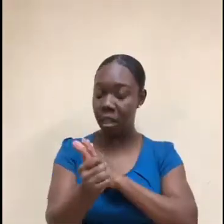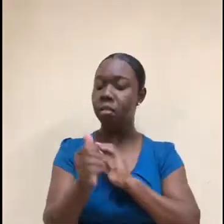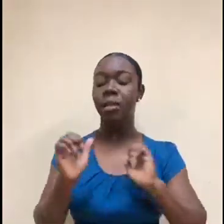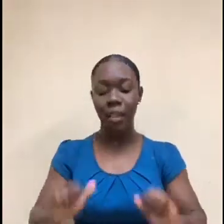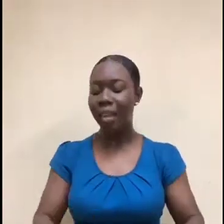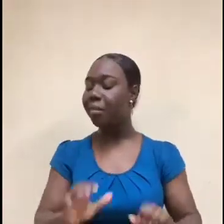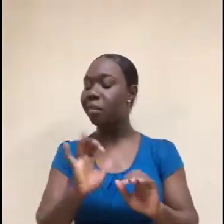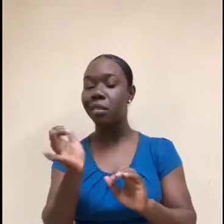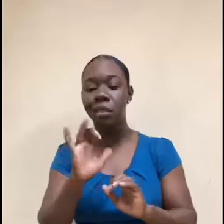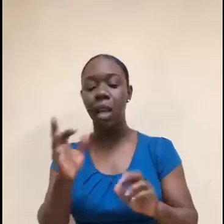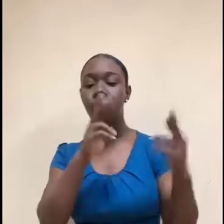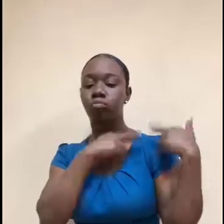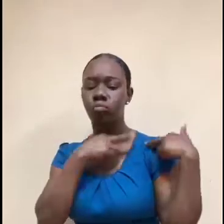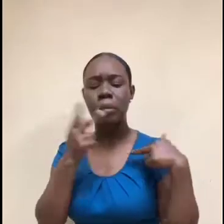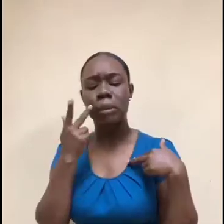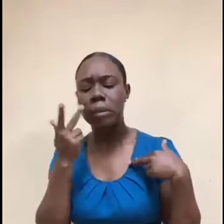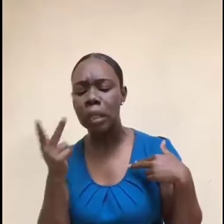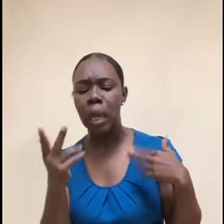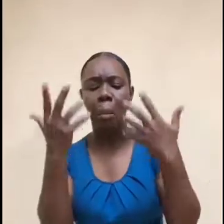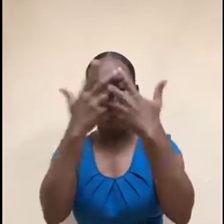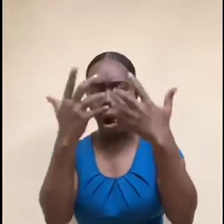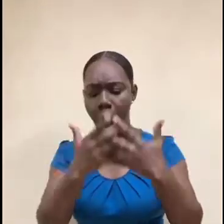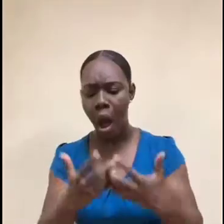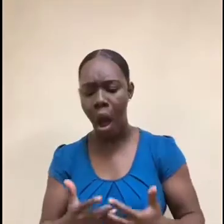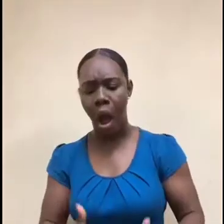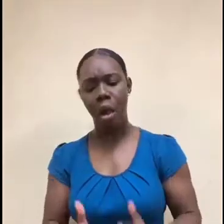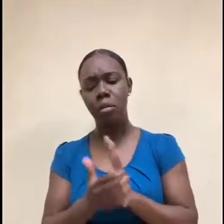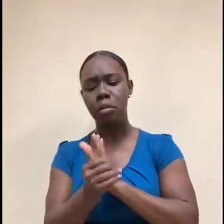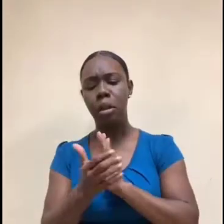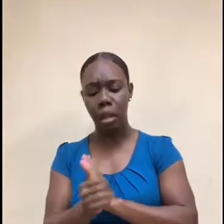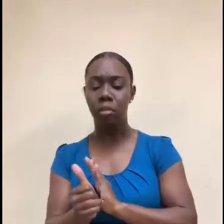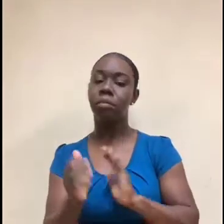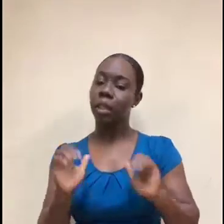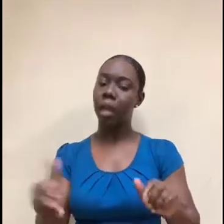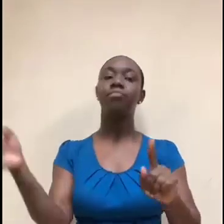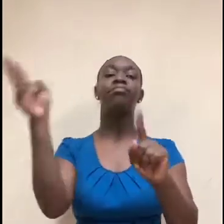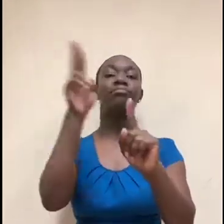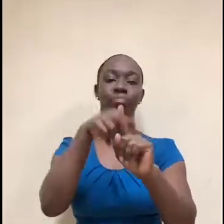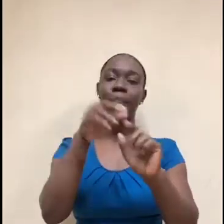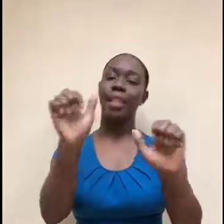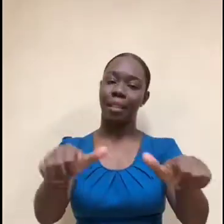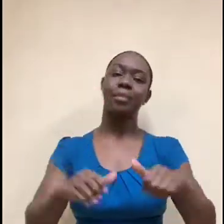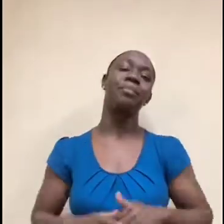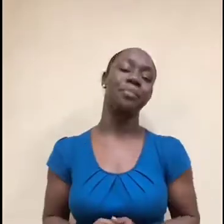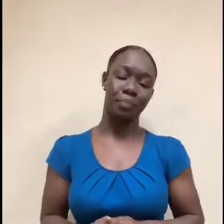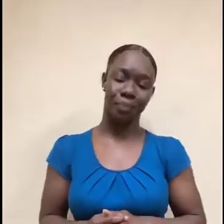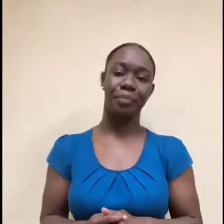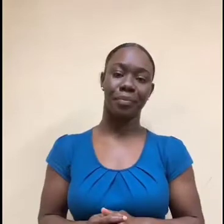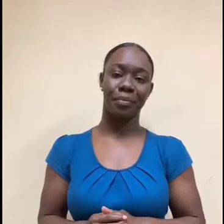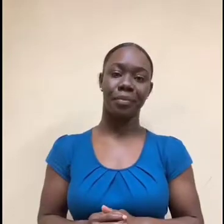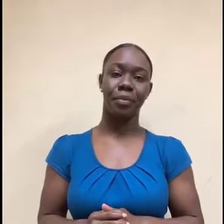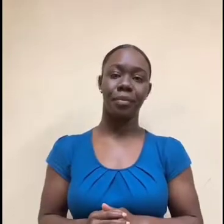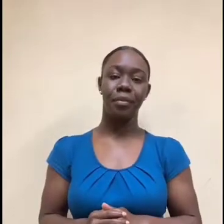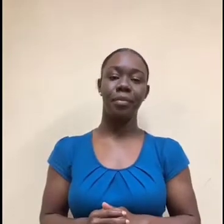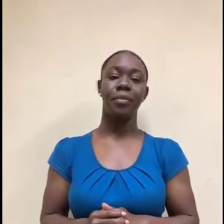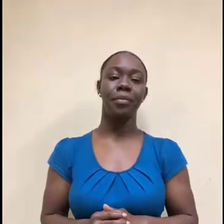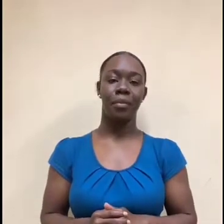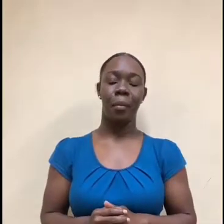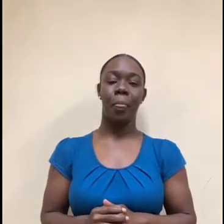and see, do you match most of those skills or do you have a good number of them? And that can really help you position yourself better to actually get an interview and hopefully get